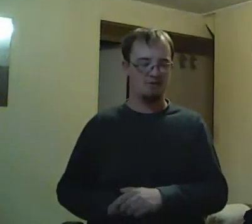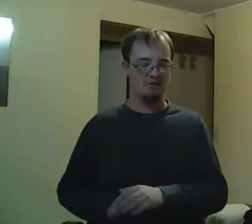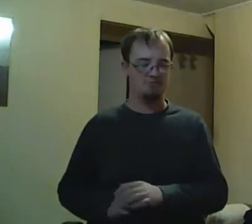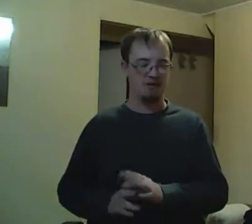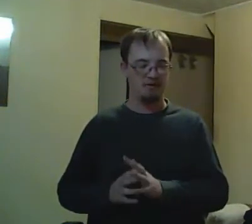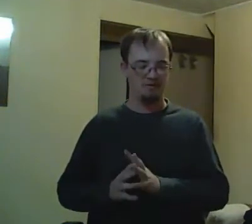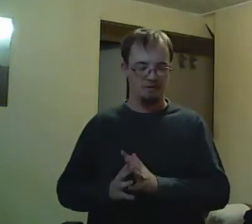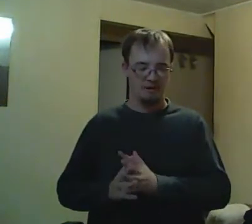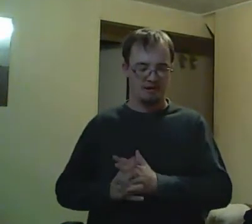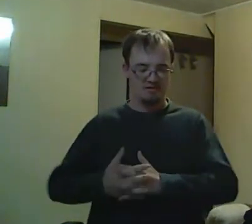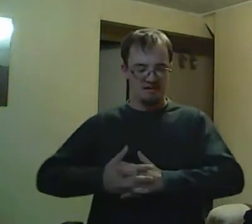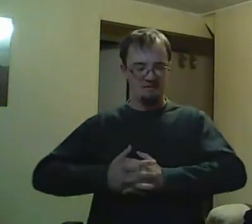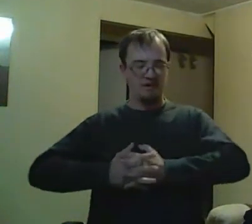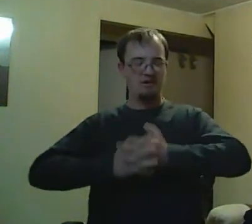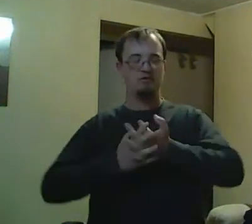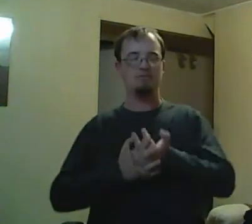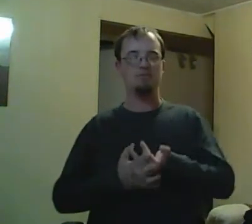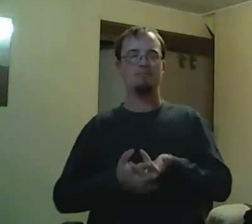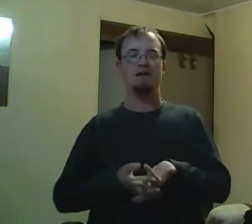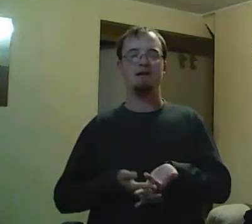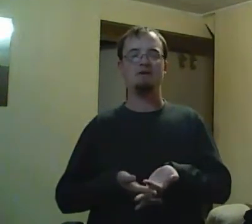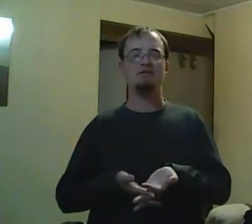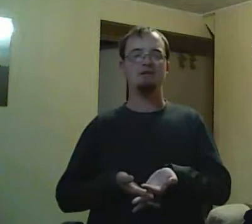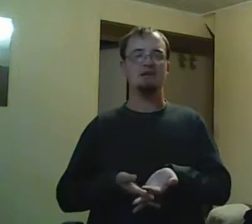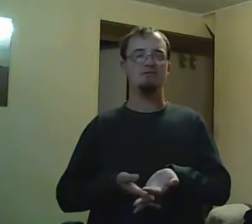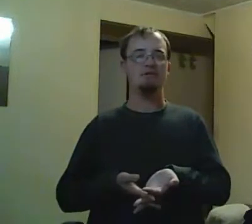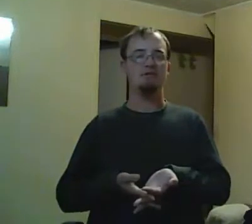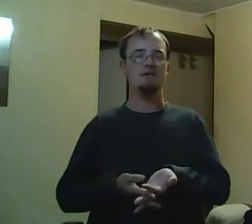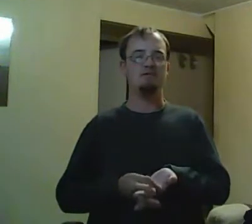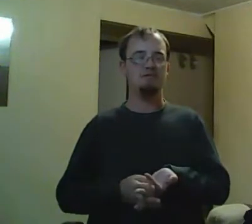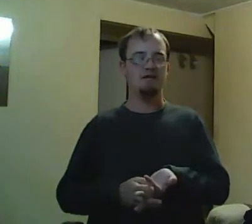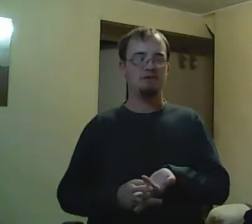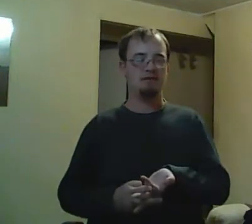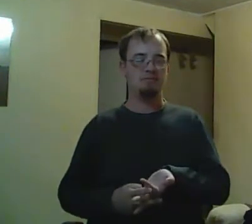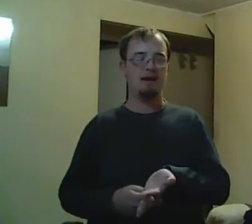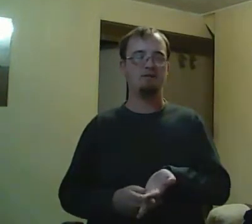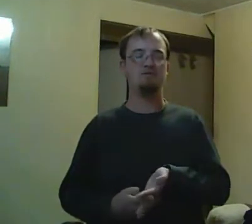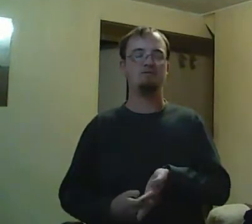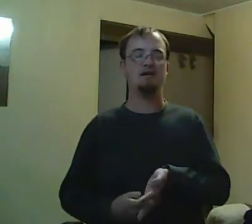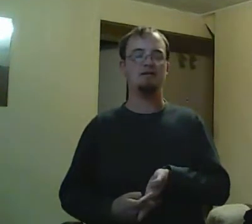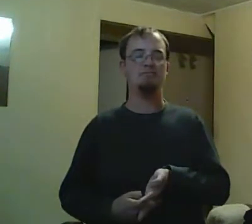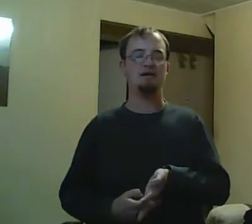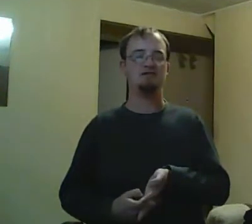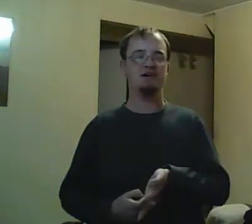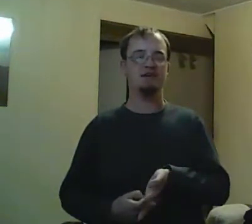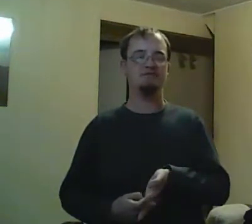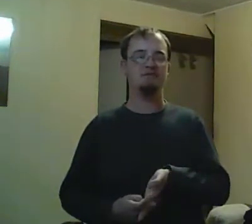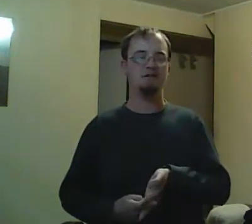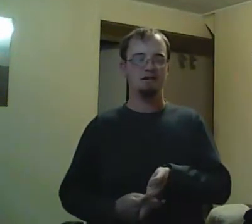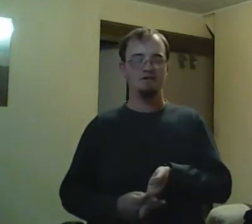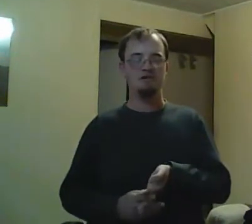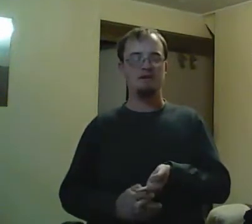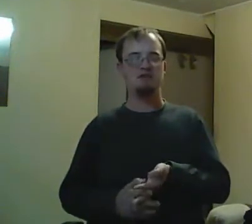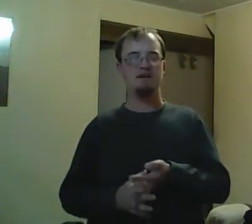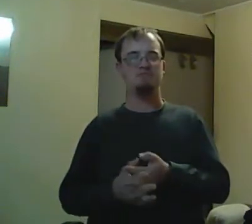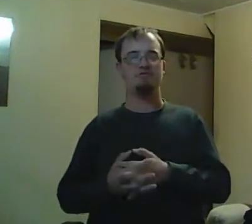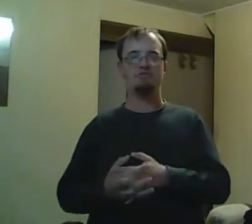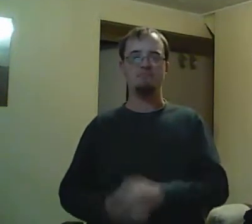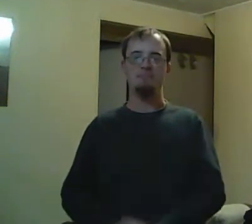to have a boyfriend. Unfortunately, Rick becomes controlling and practically does not like Terry at all and takes advantage of Terry.